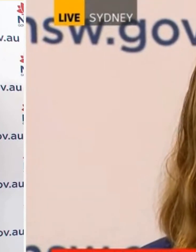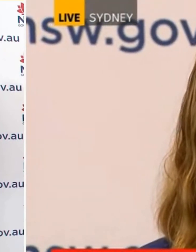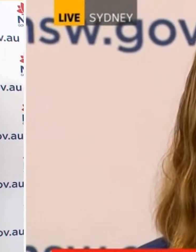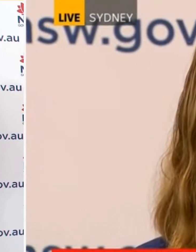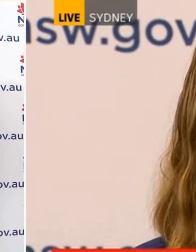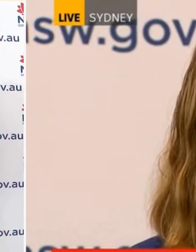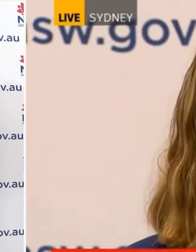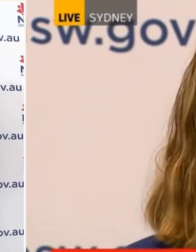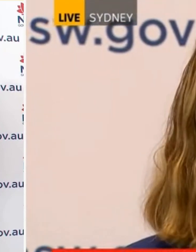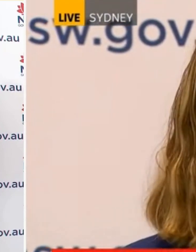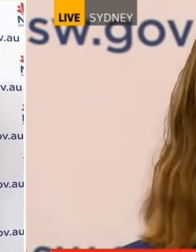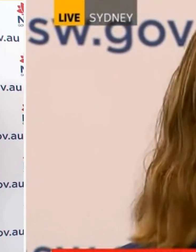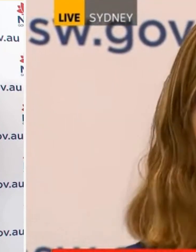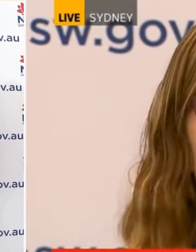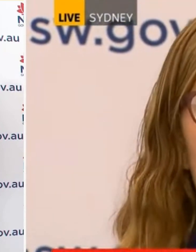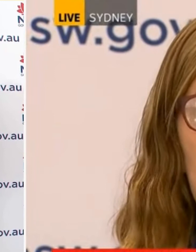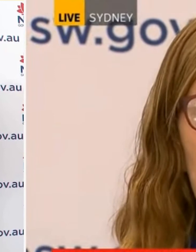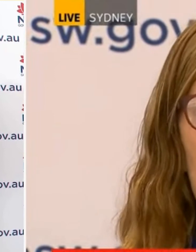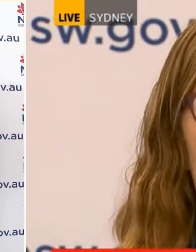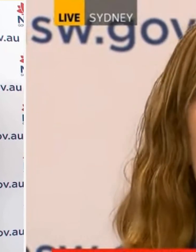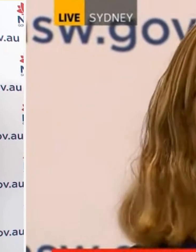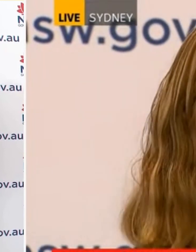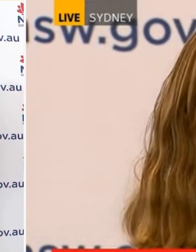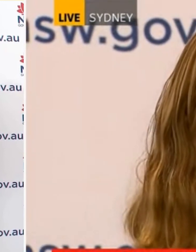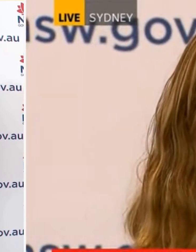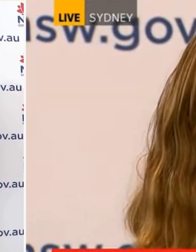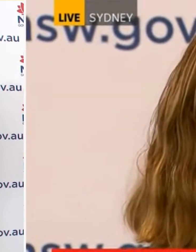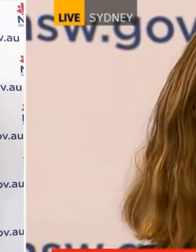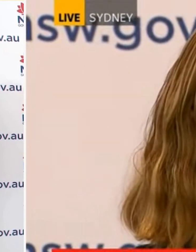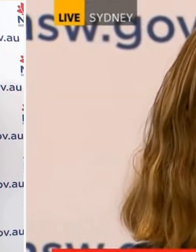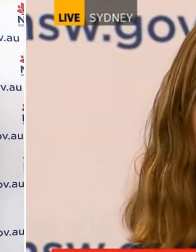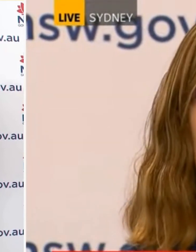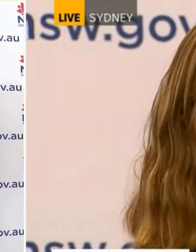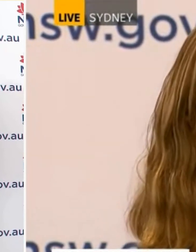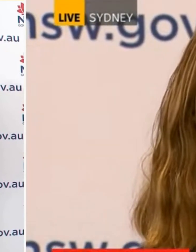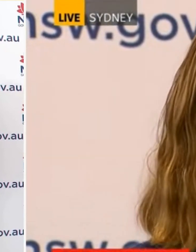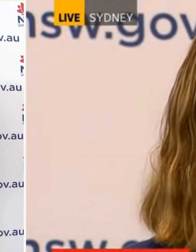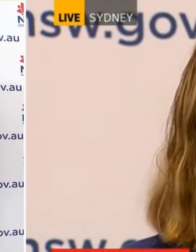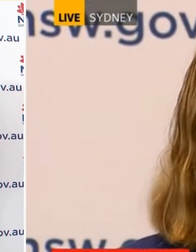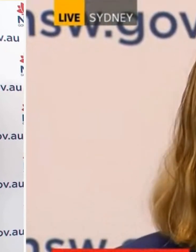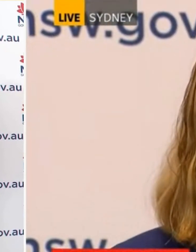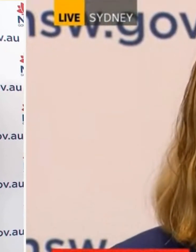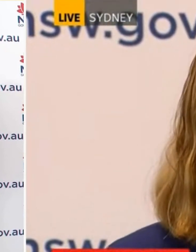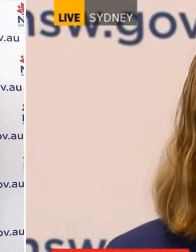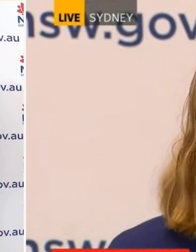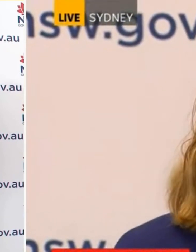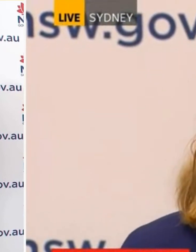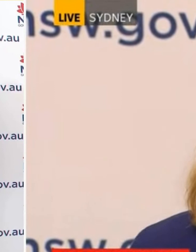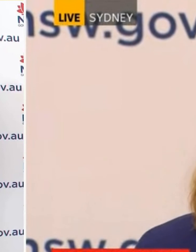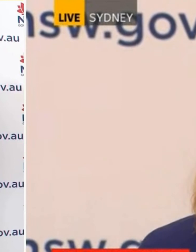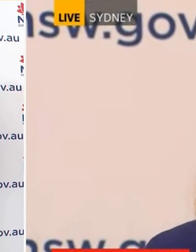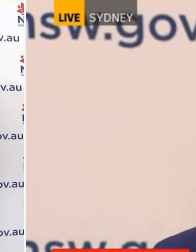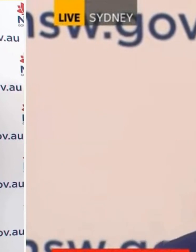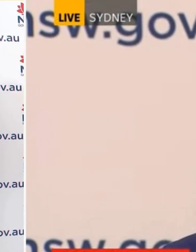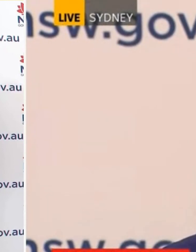The Rules Apply To The Whole Of Sydney So Can I Just Say The Stringent Rules Do Apply For The Whole Of Sydney The Curfew Sorry The